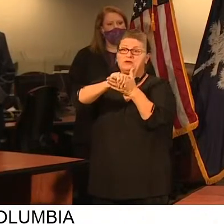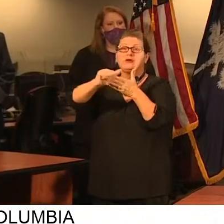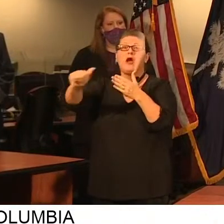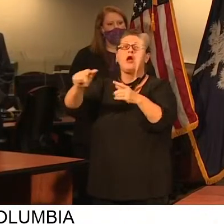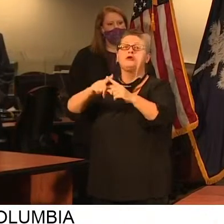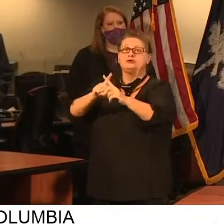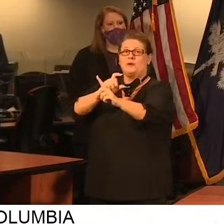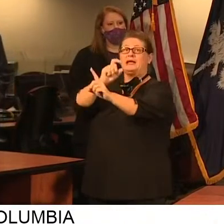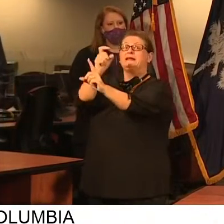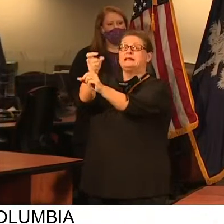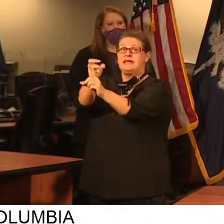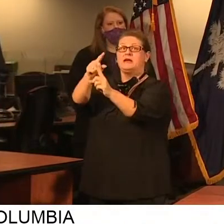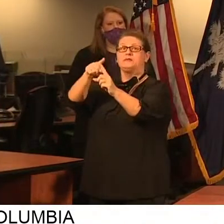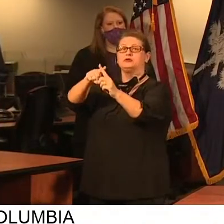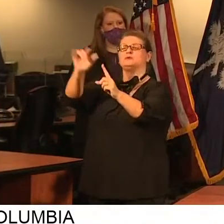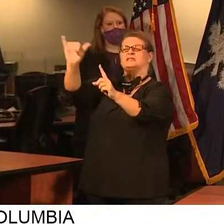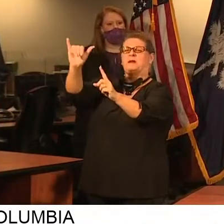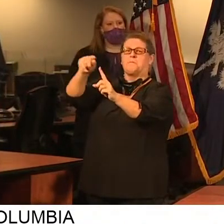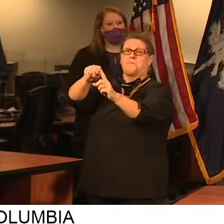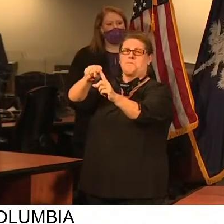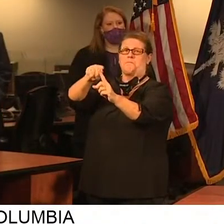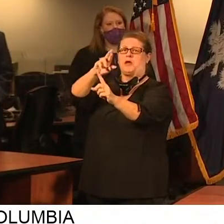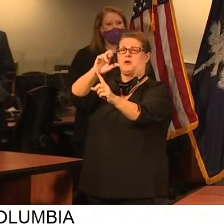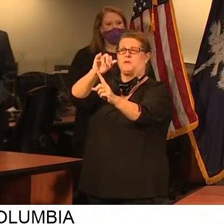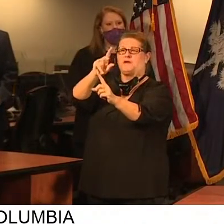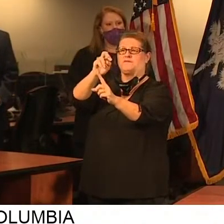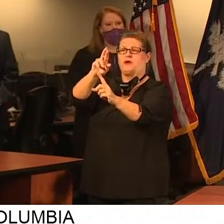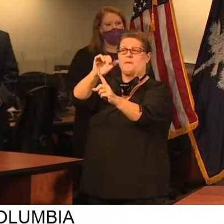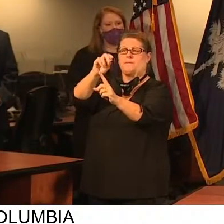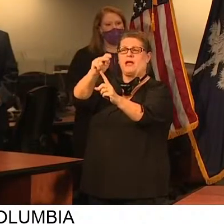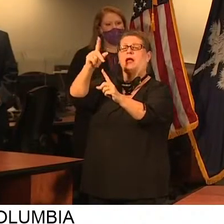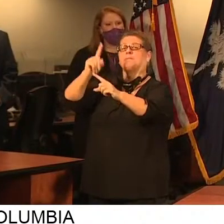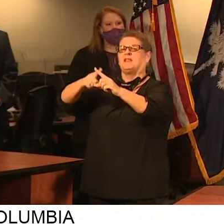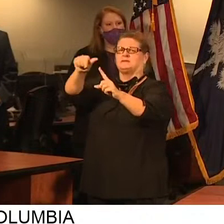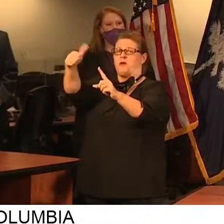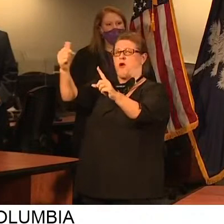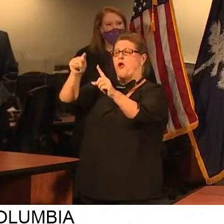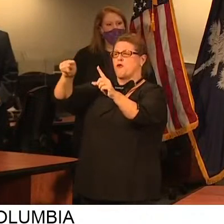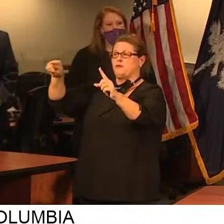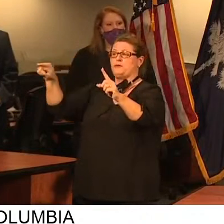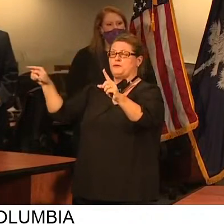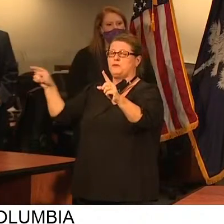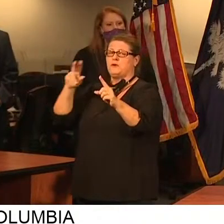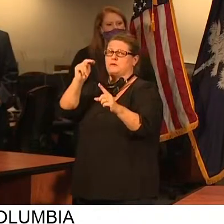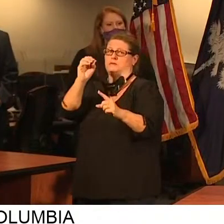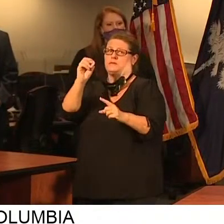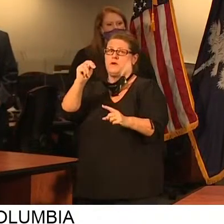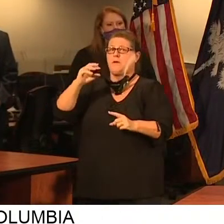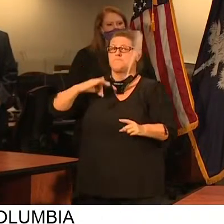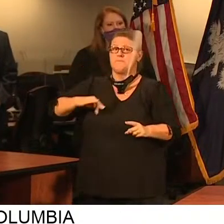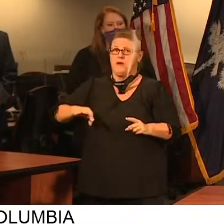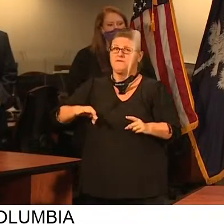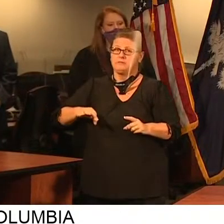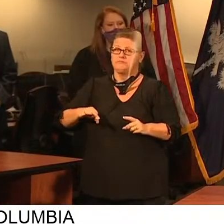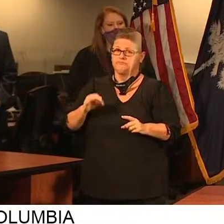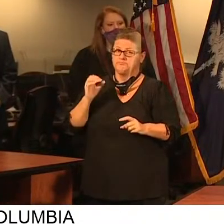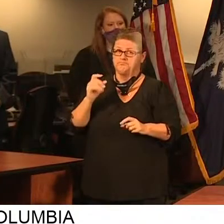like the Riverbanks Zoo with the relief they would have received under the PPP loan.